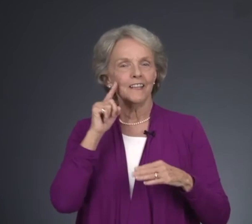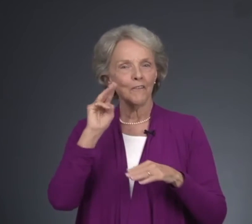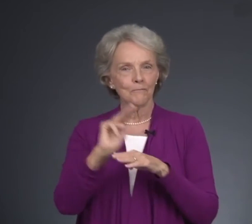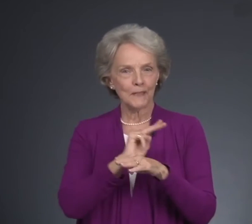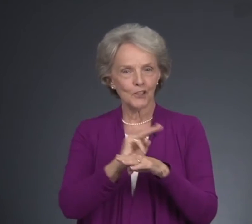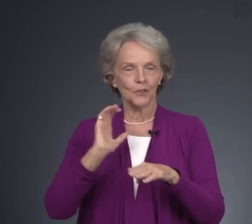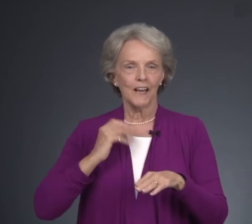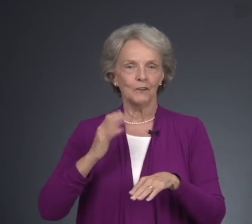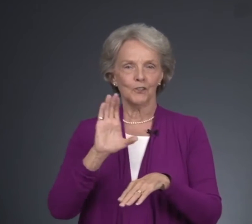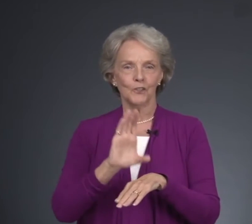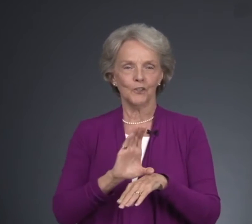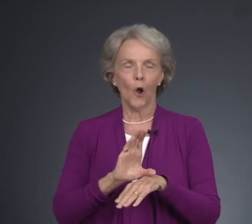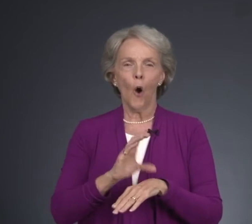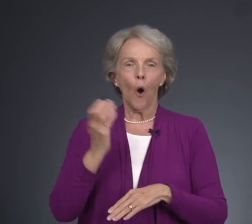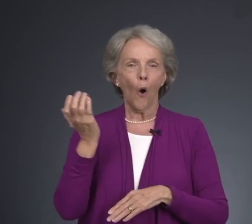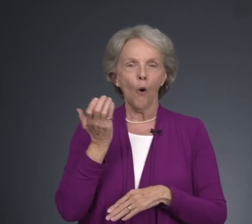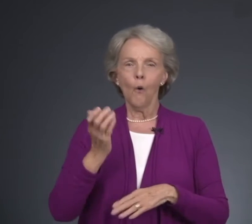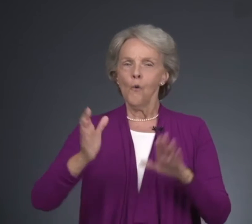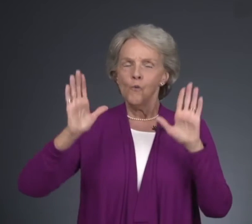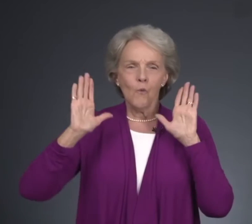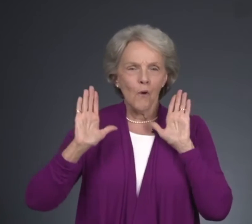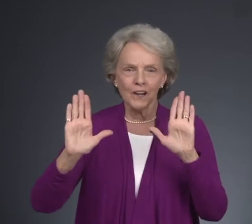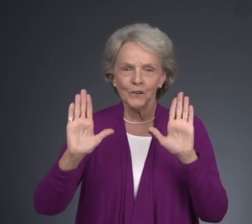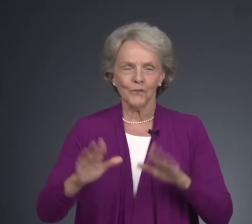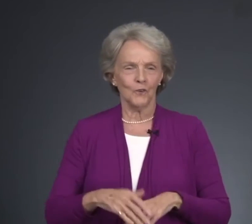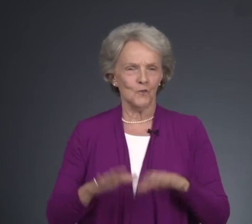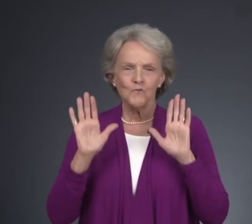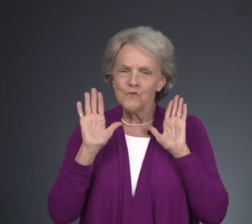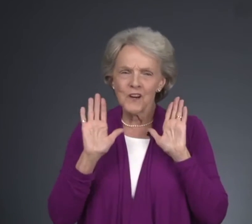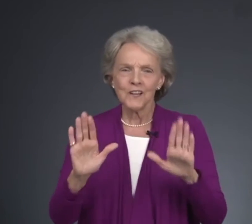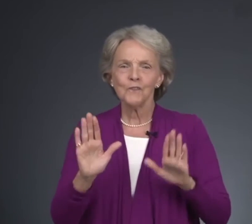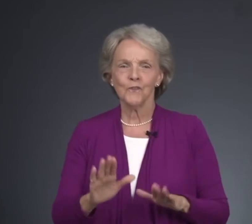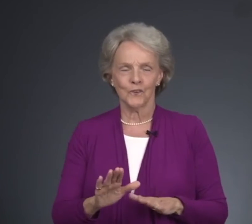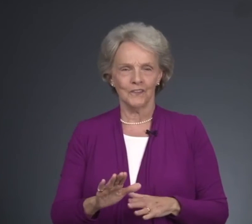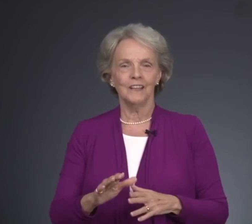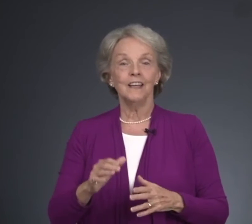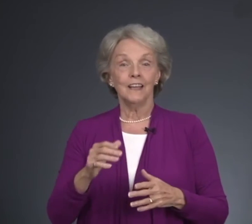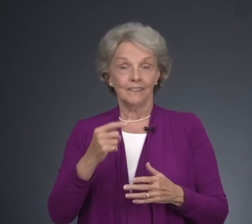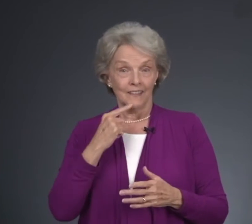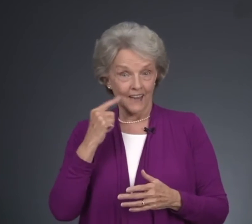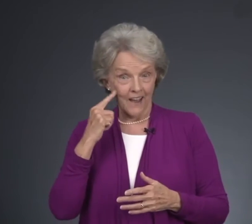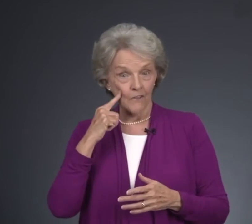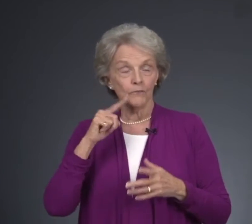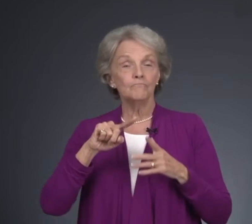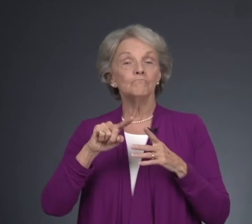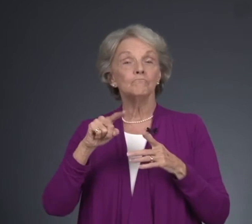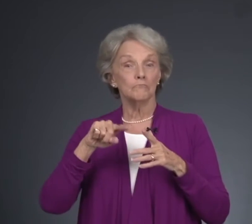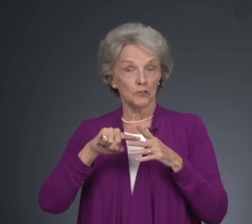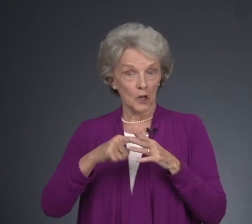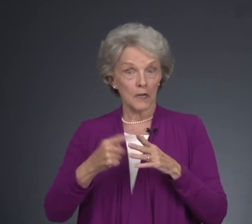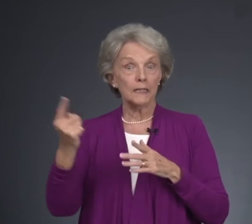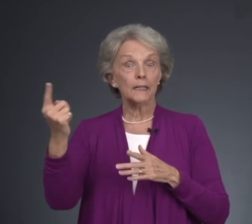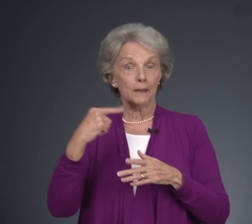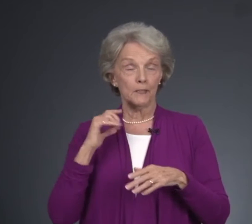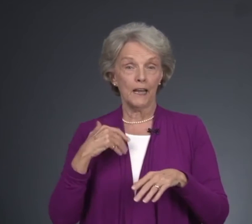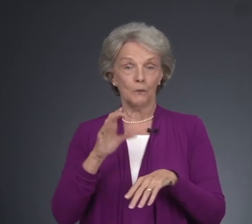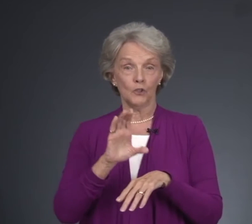the deaf ministry at our church. Oh, wonderful, wonderful. The deaf started coming to our